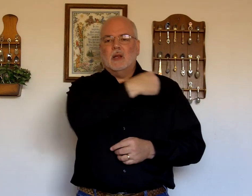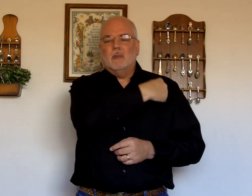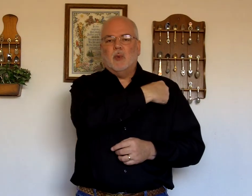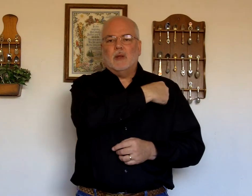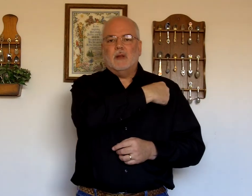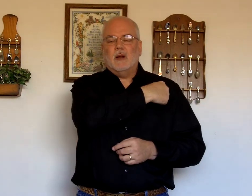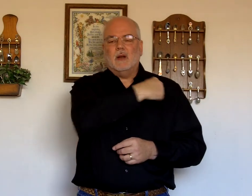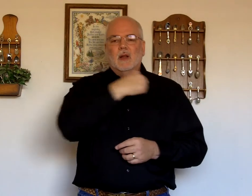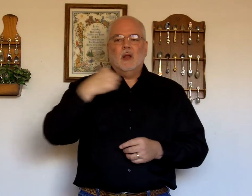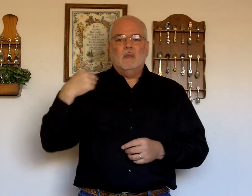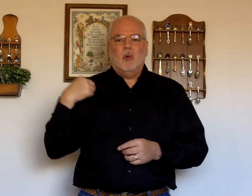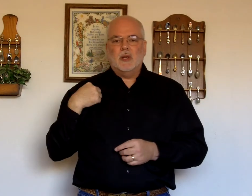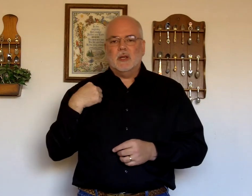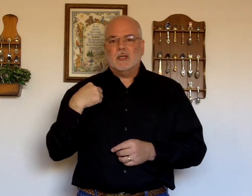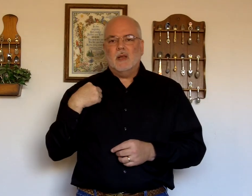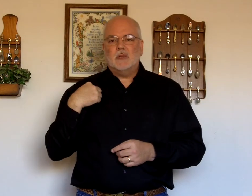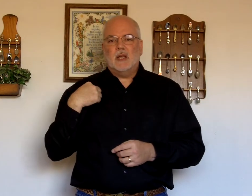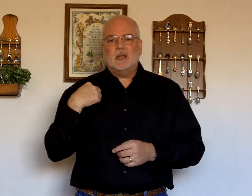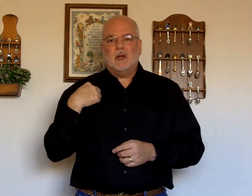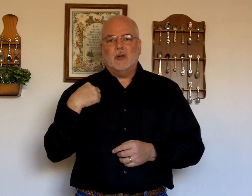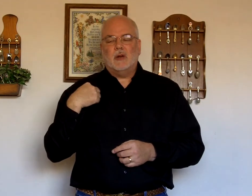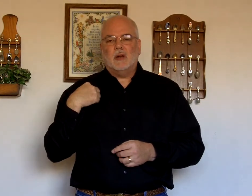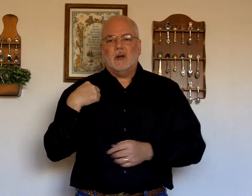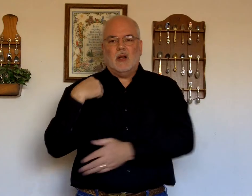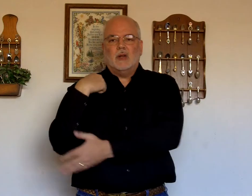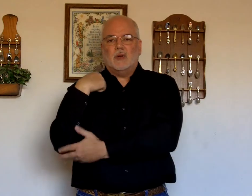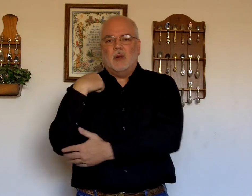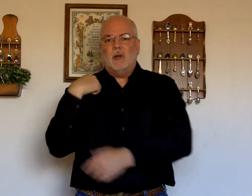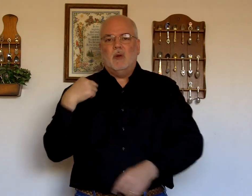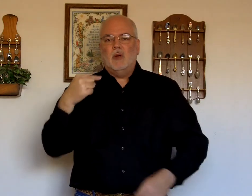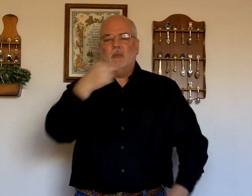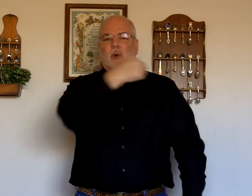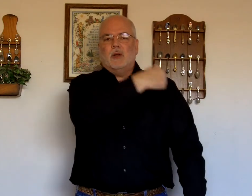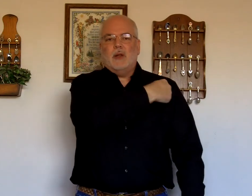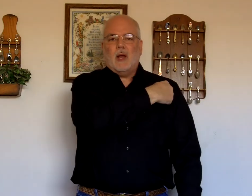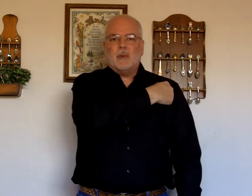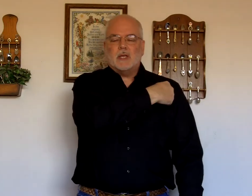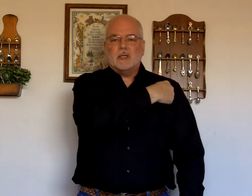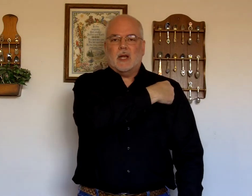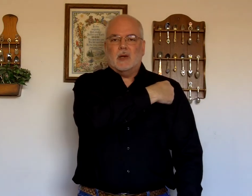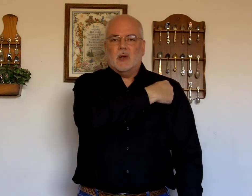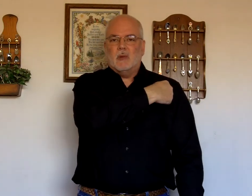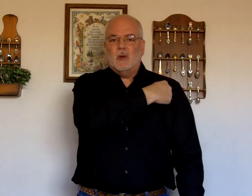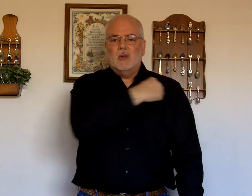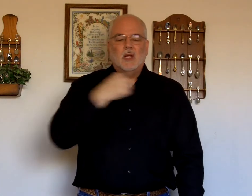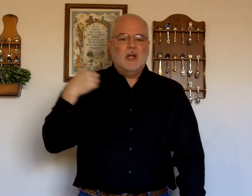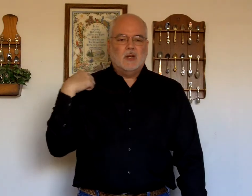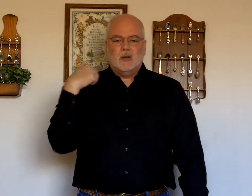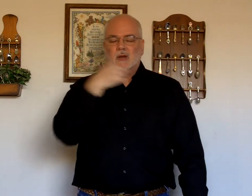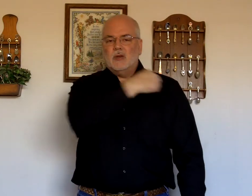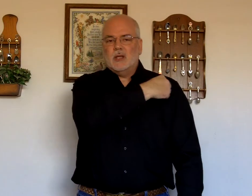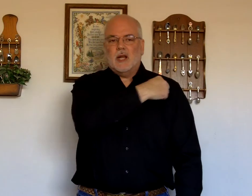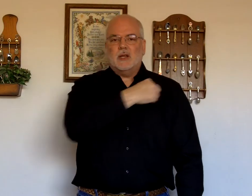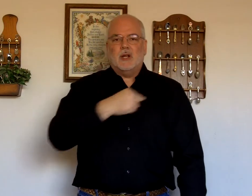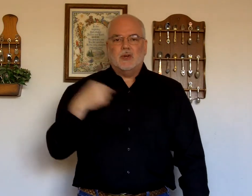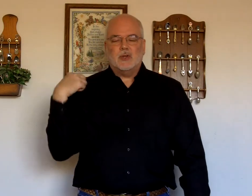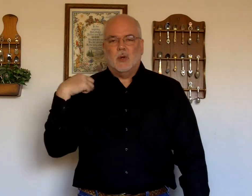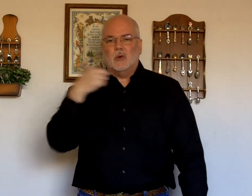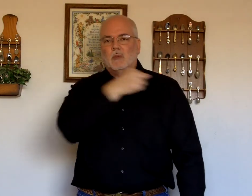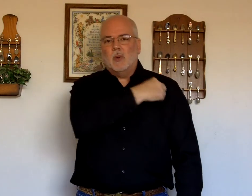then point there. Point to the same side that's on your. As your elbow. Point to the opposite side of your elbow. Just kind of touch your shoulder. Both